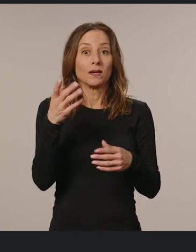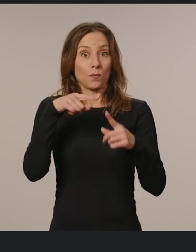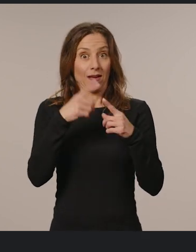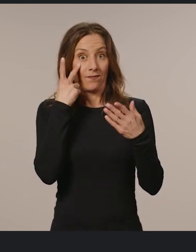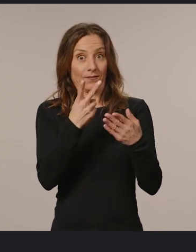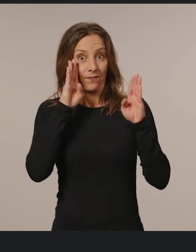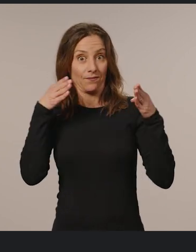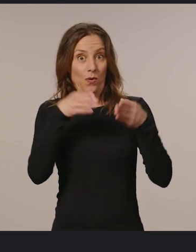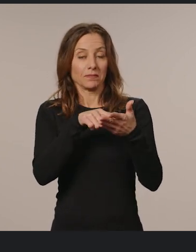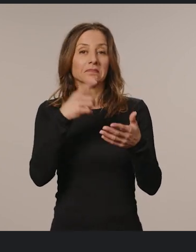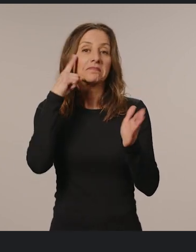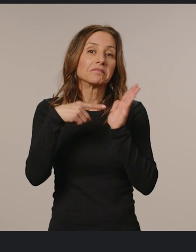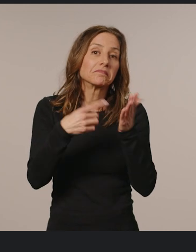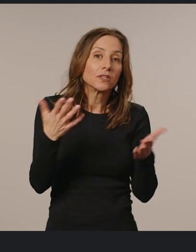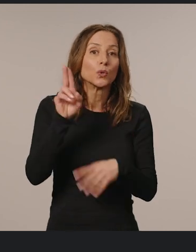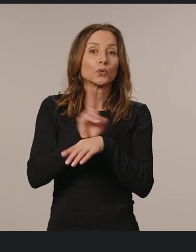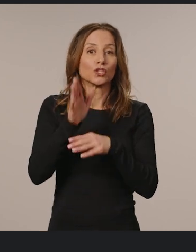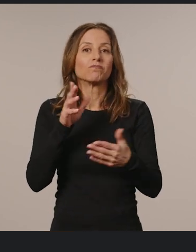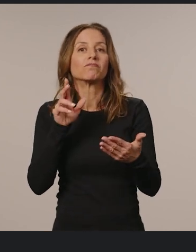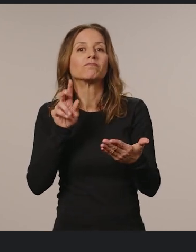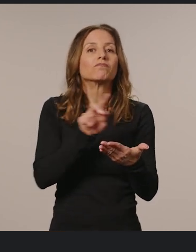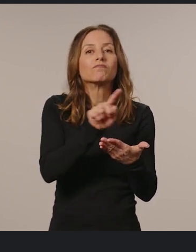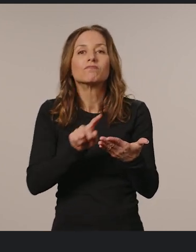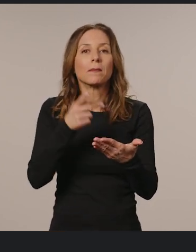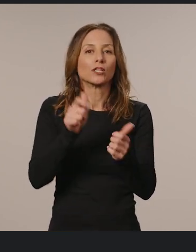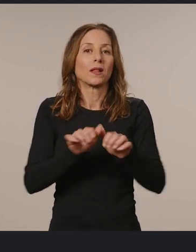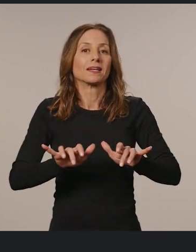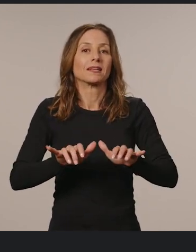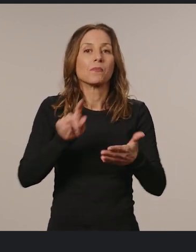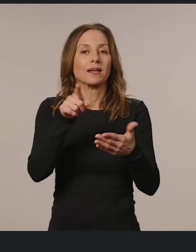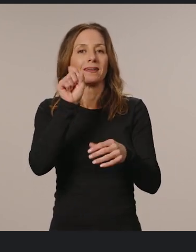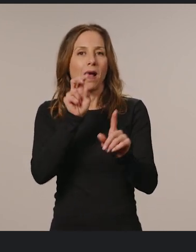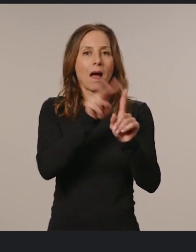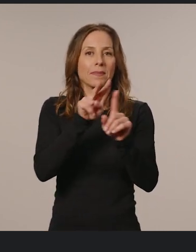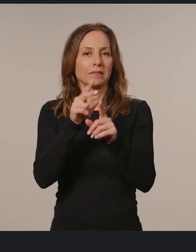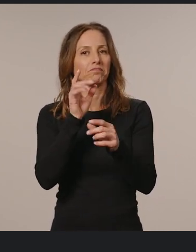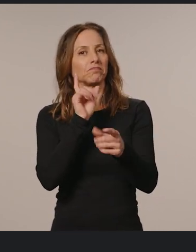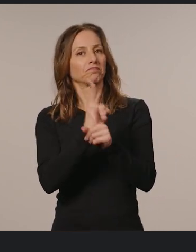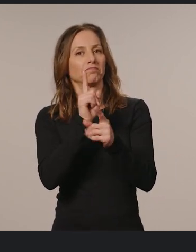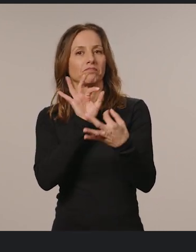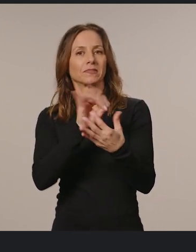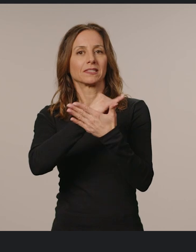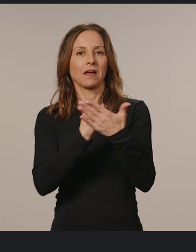focus is visible, such as the user is navigating the page with a keyboard, you can apply appropriate design as an outline.